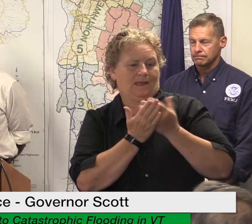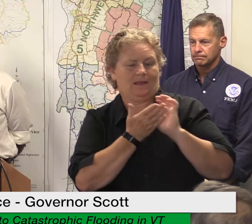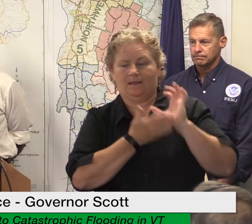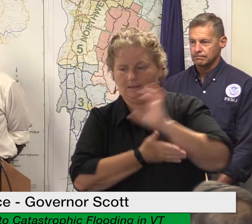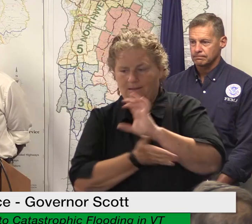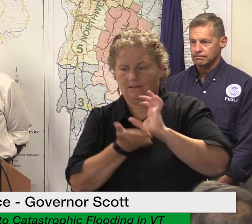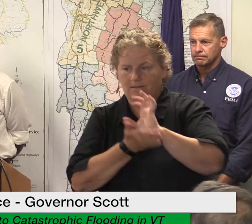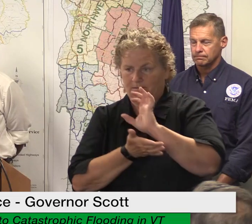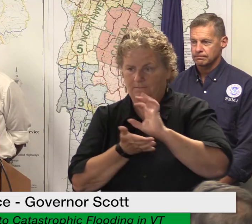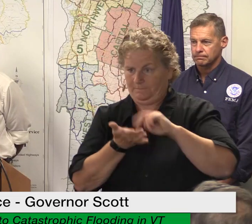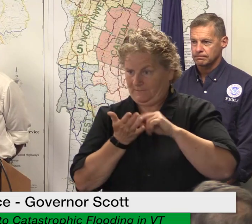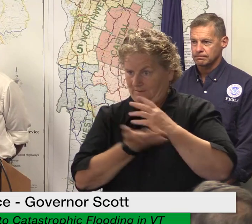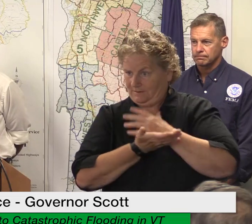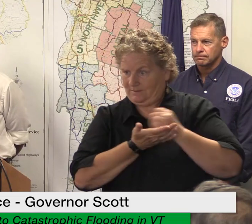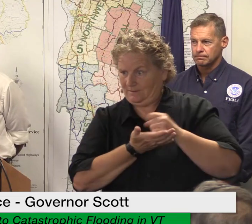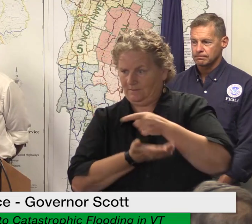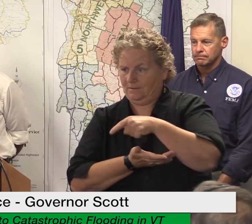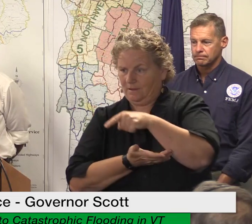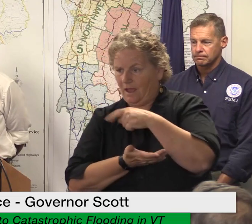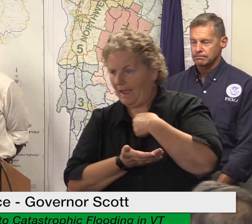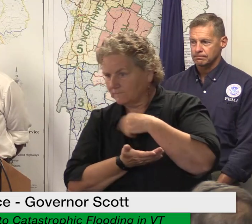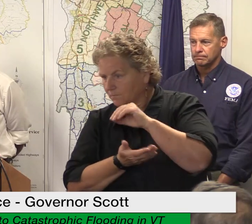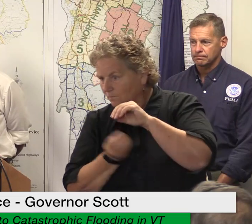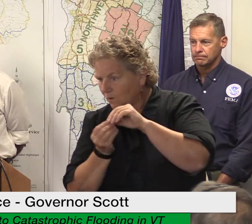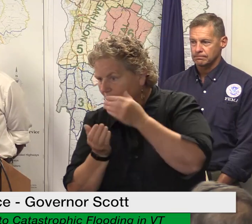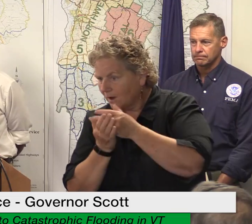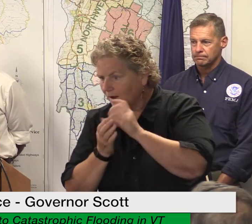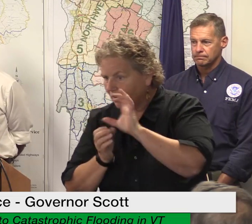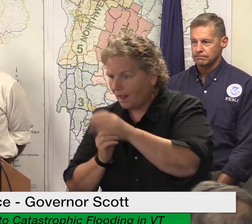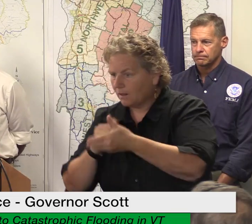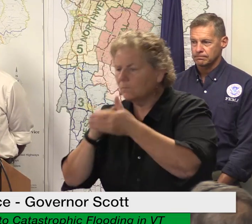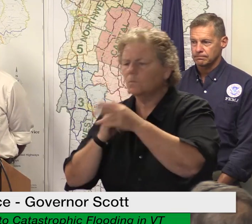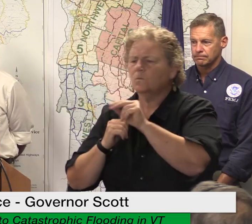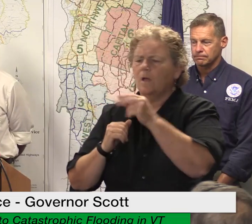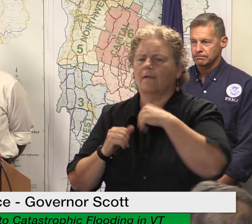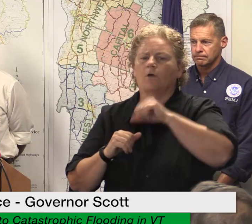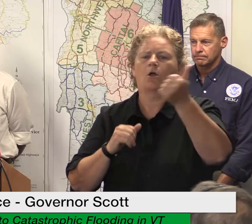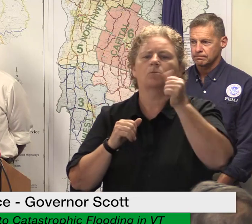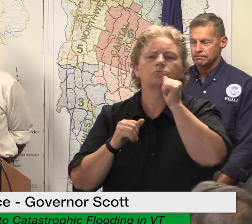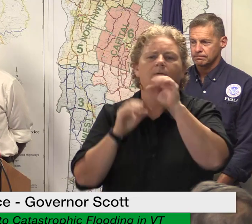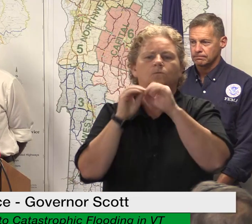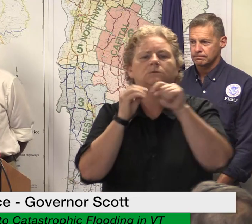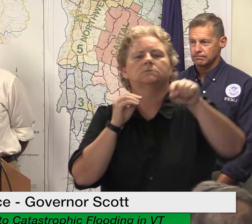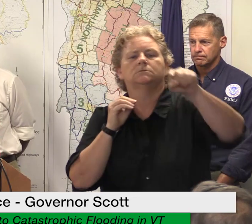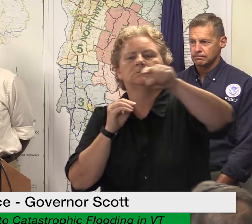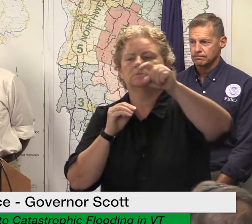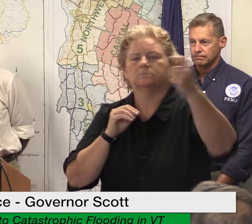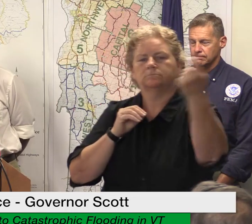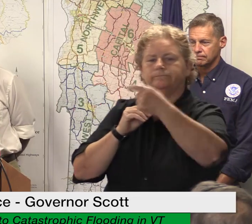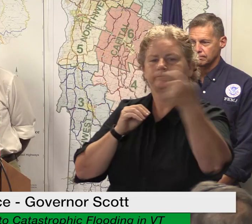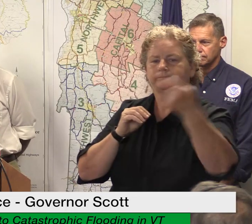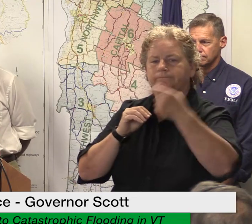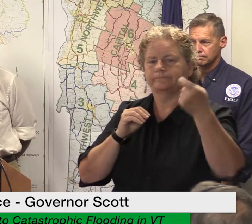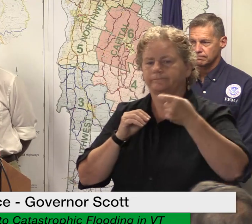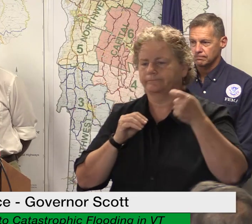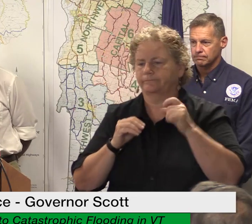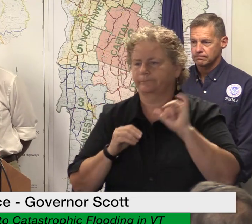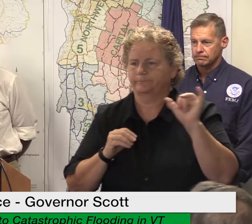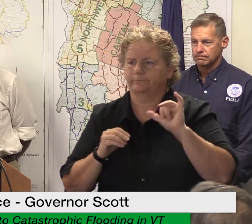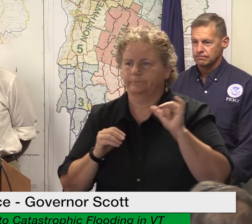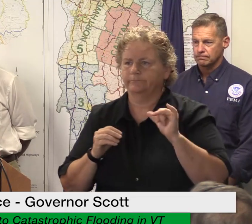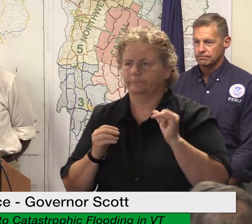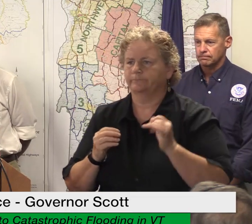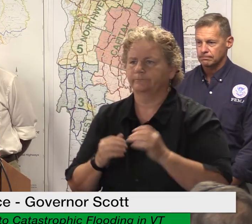important private funds intended to support businesses as well and just like our community